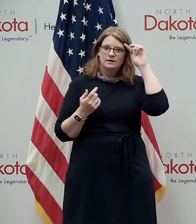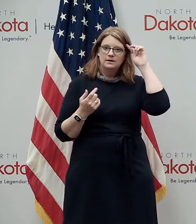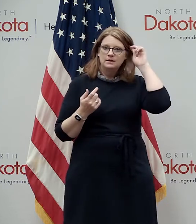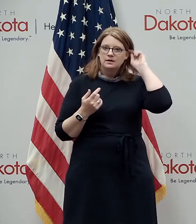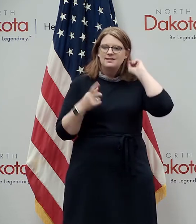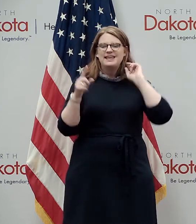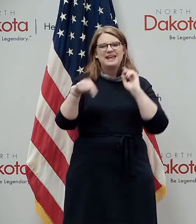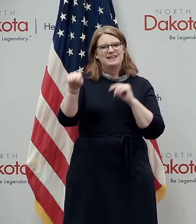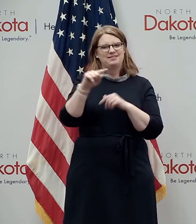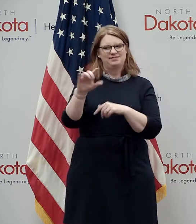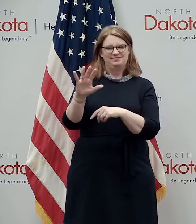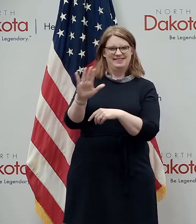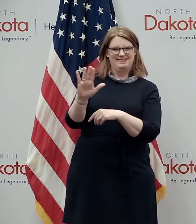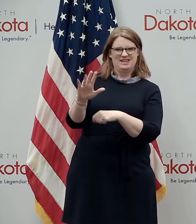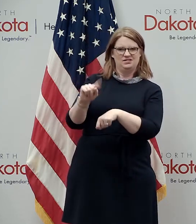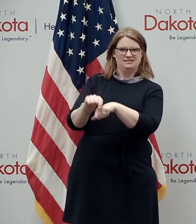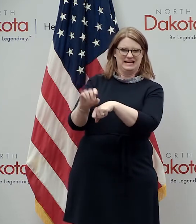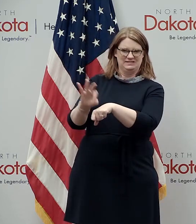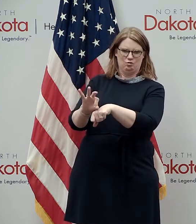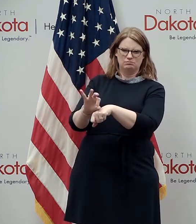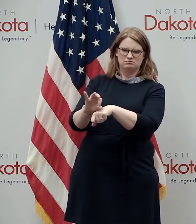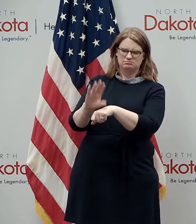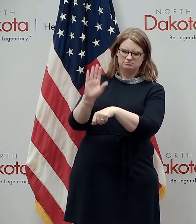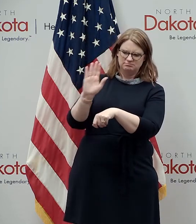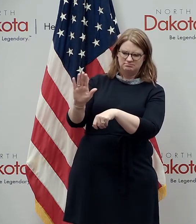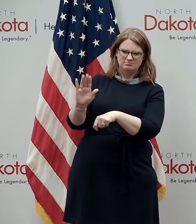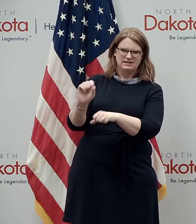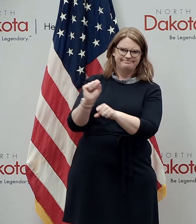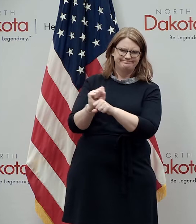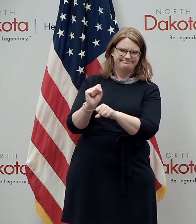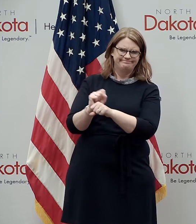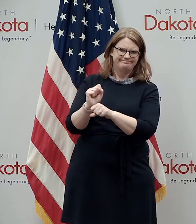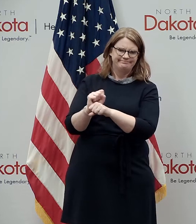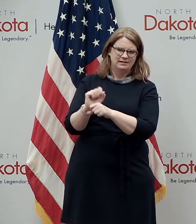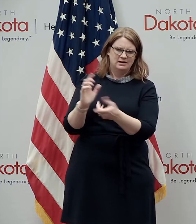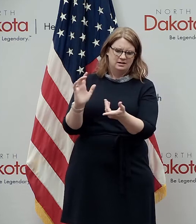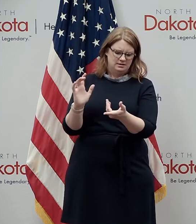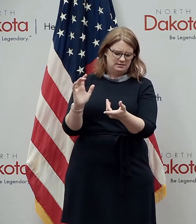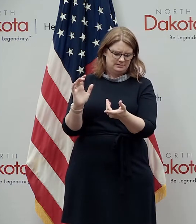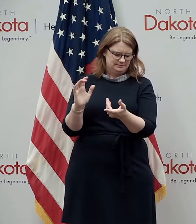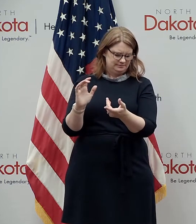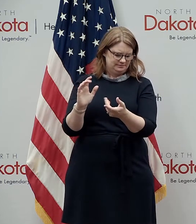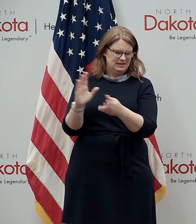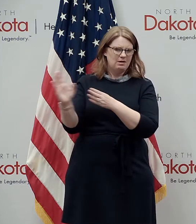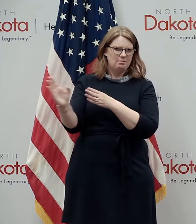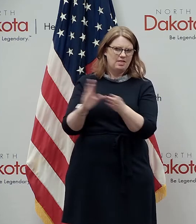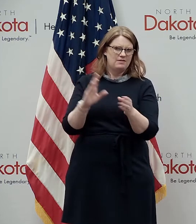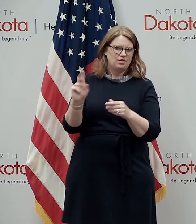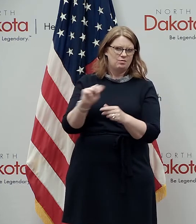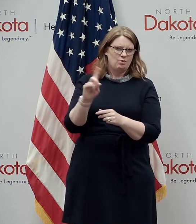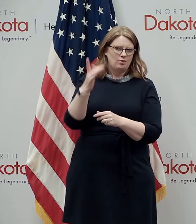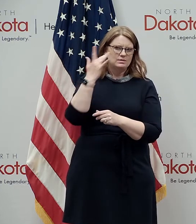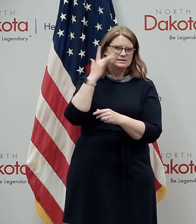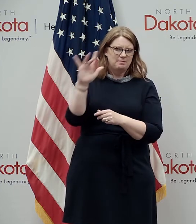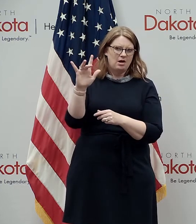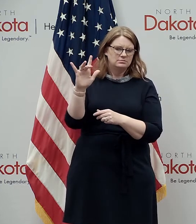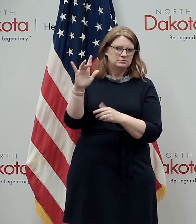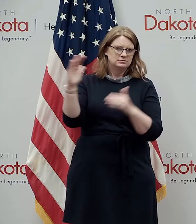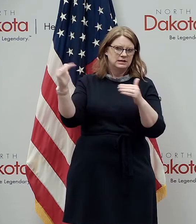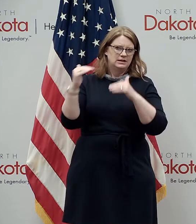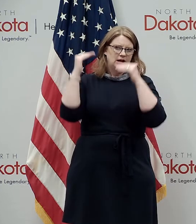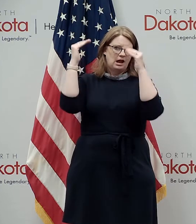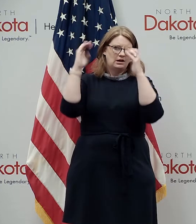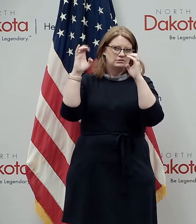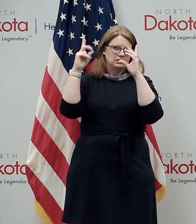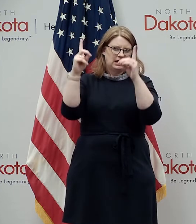task force that is uh working uh on their own uh north dakota smart higher education